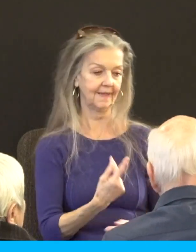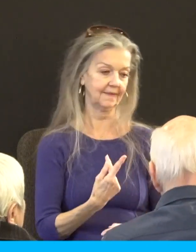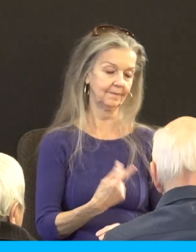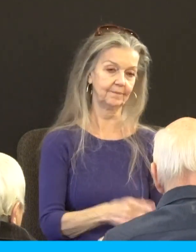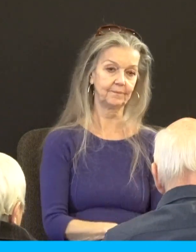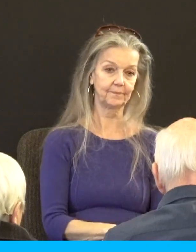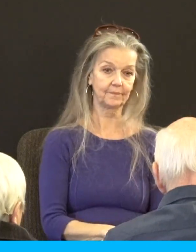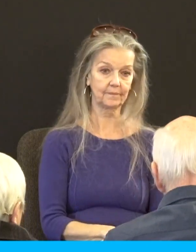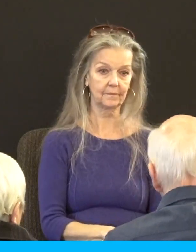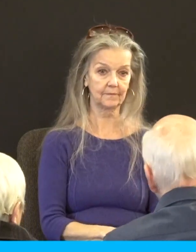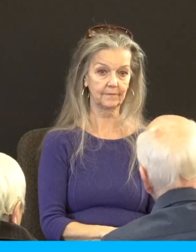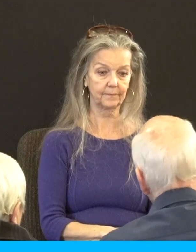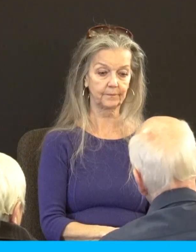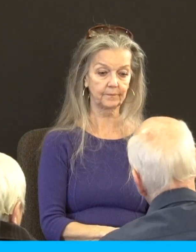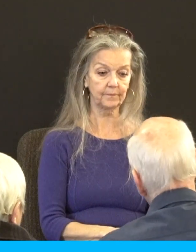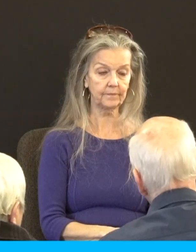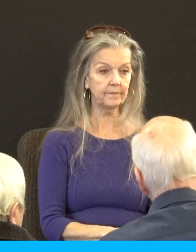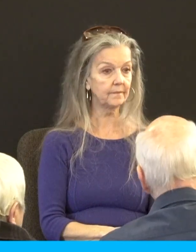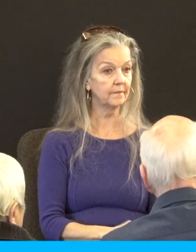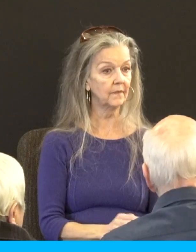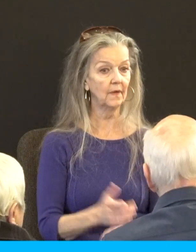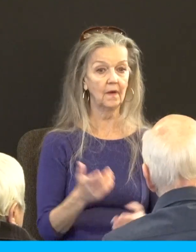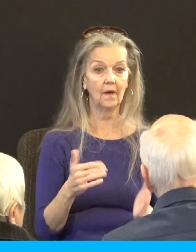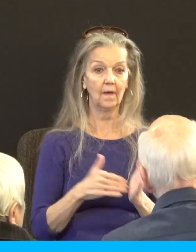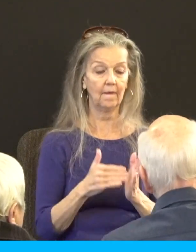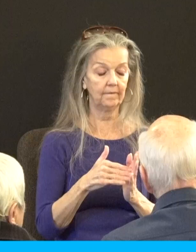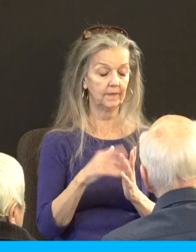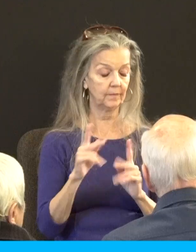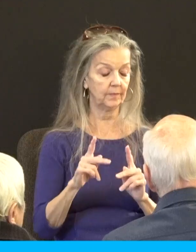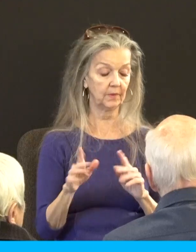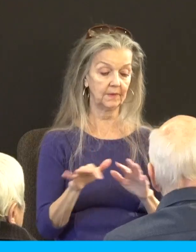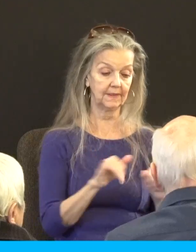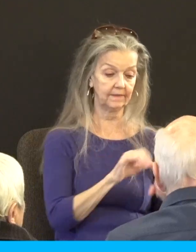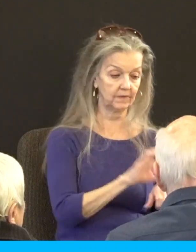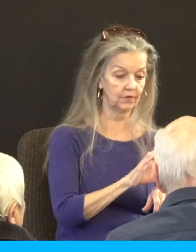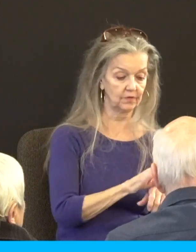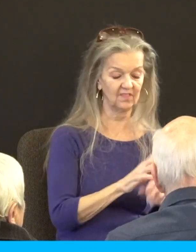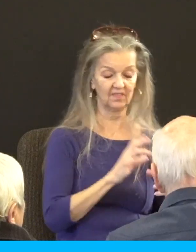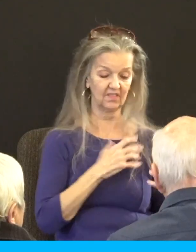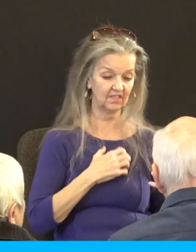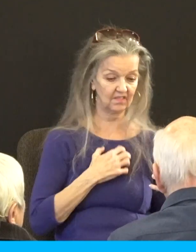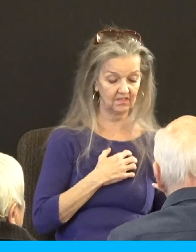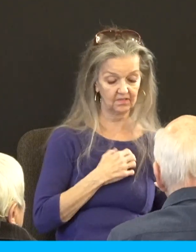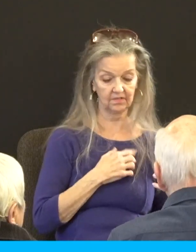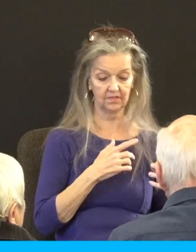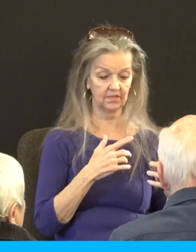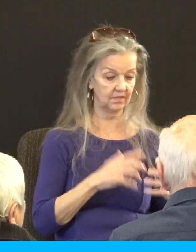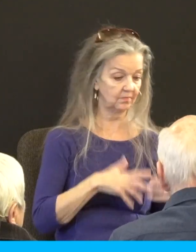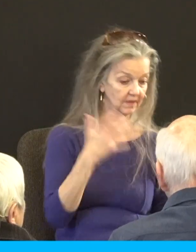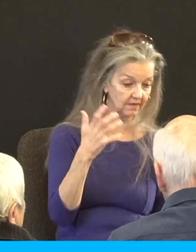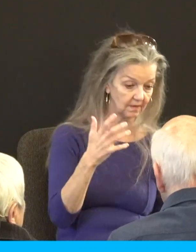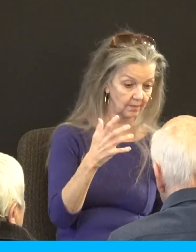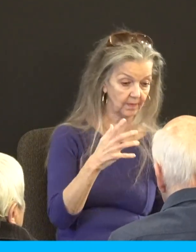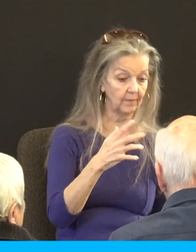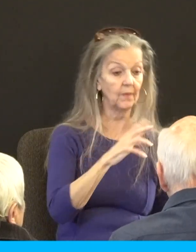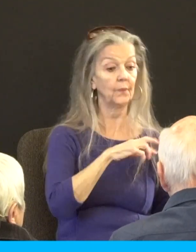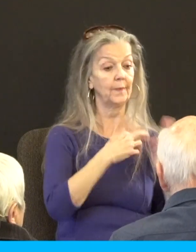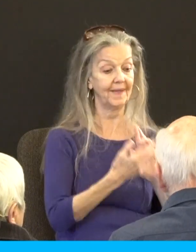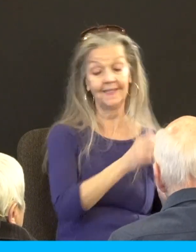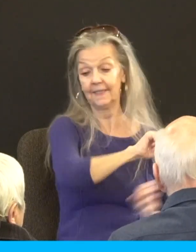I have all the time people like yeah I got away from the church I got out of college I got whatever and I got really messed up but now I'm back and I always say the same thing